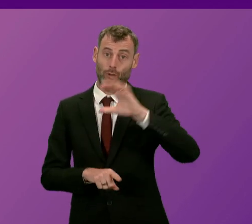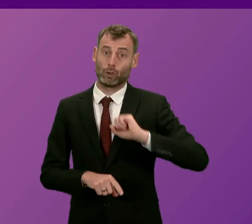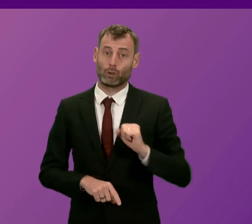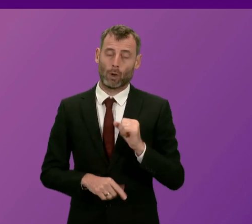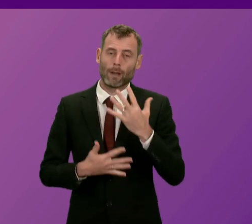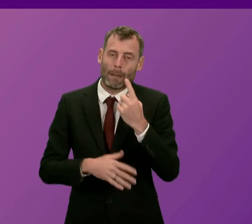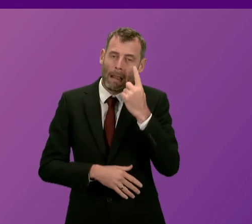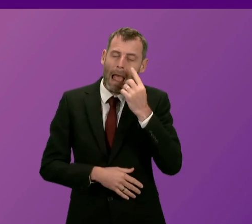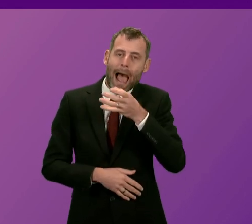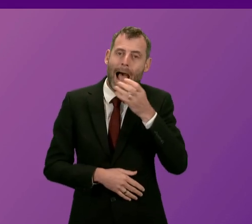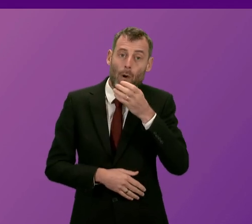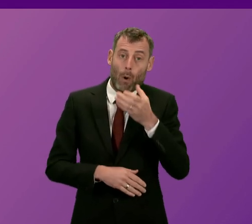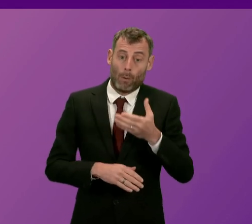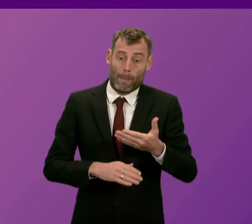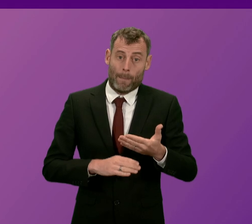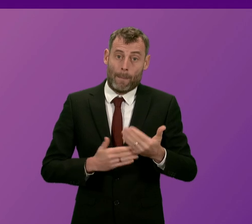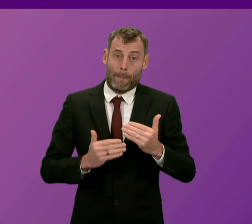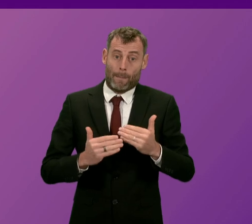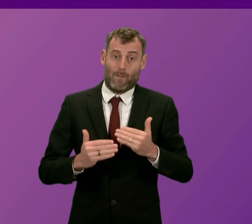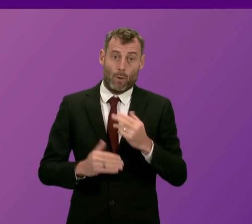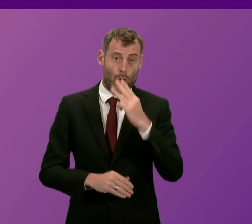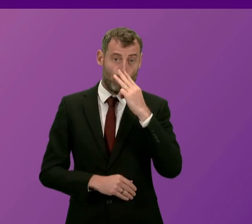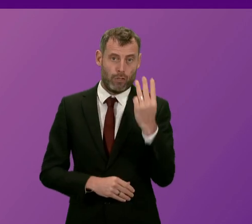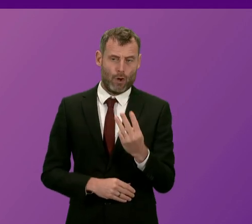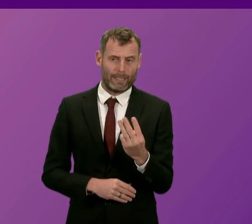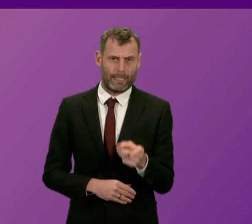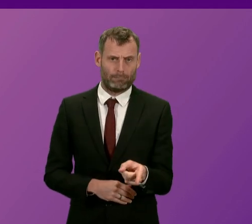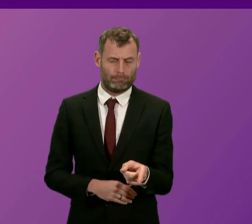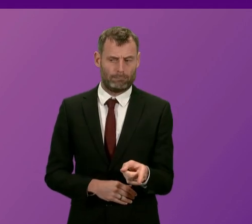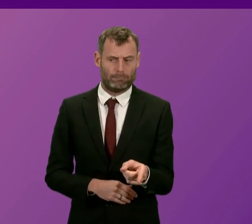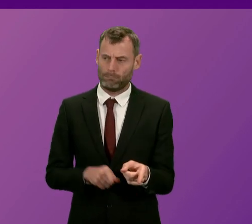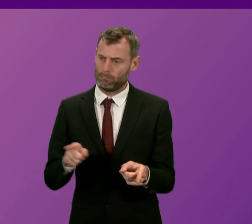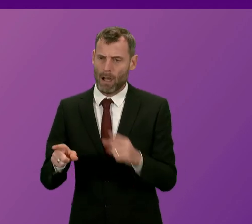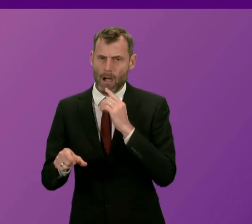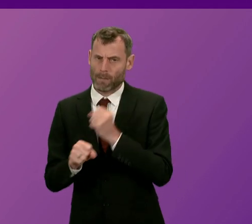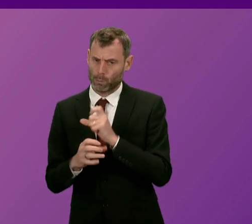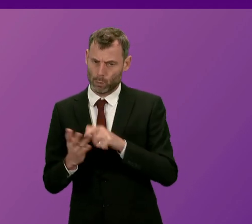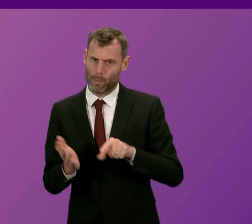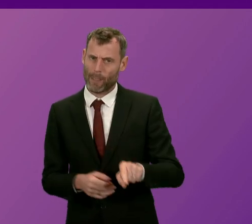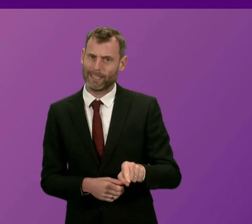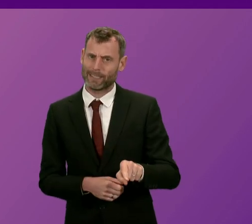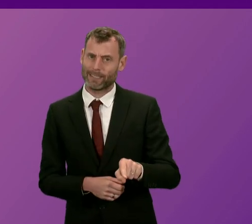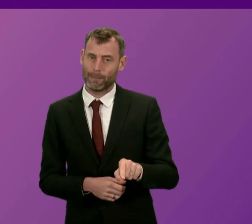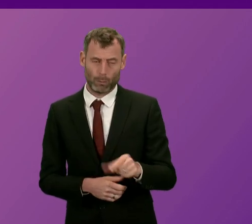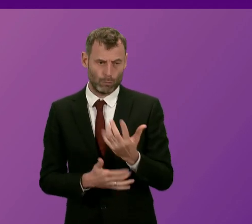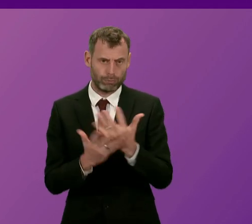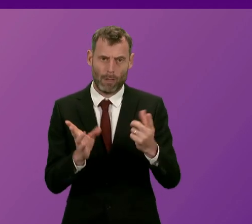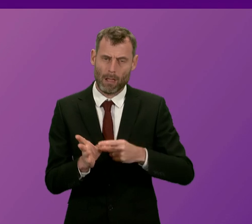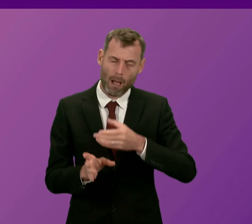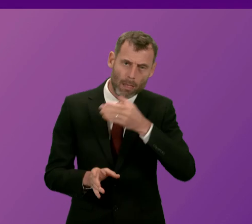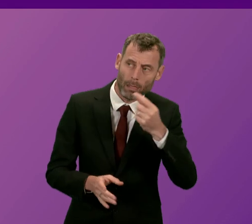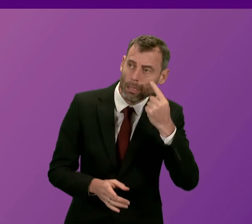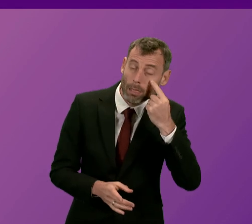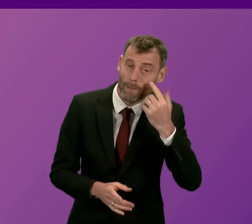13. What progress is the government making on this issue and will the First Minister commit to pursuing with some urgency